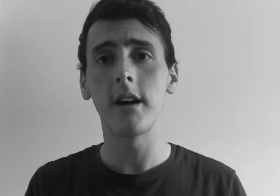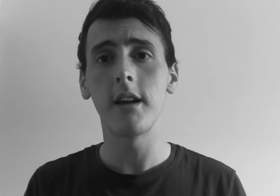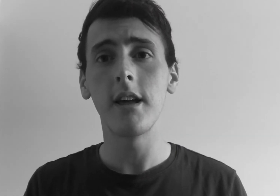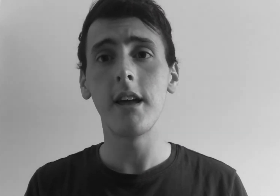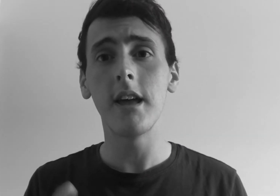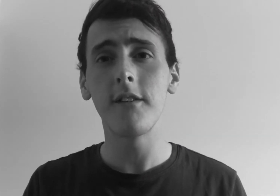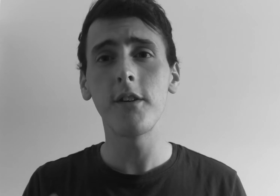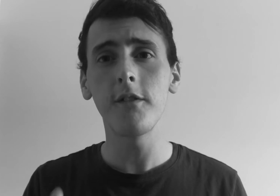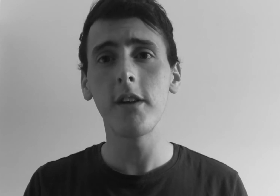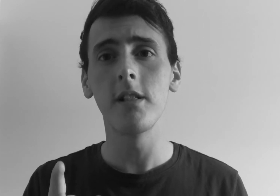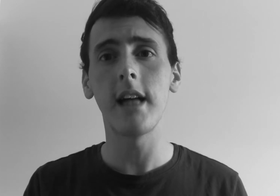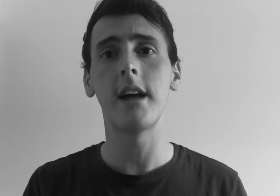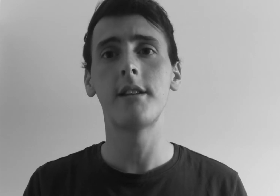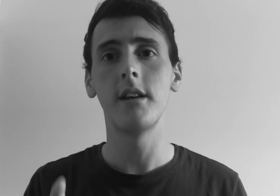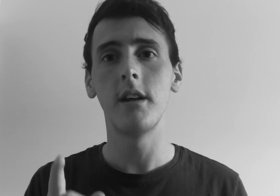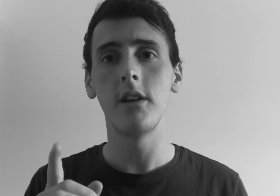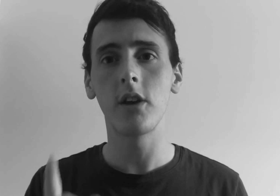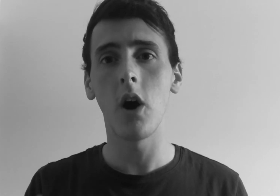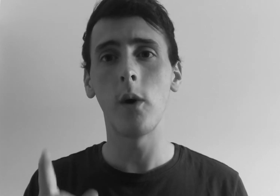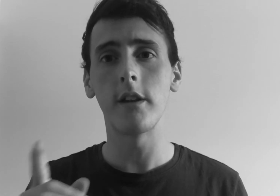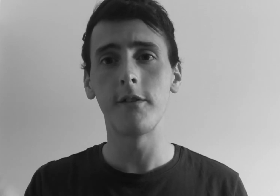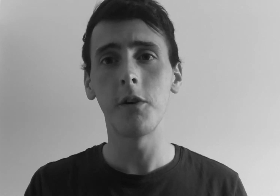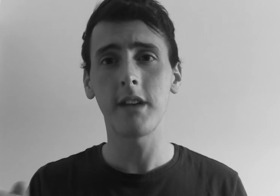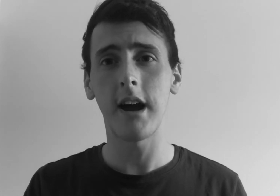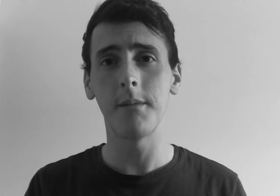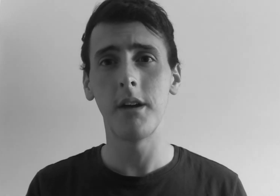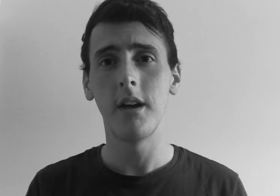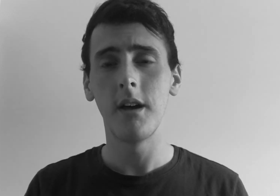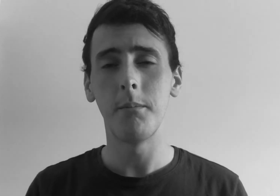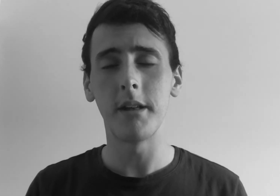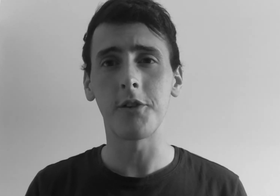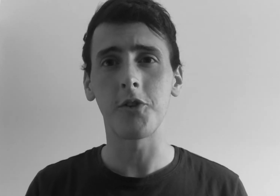if you feel led to go into full-time ministry.